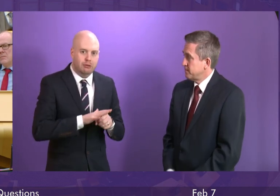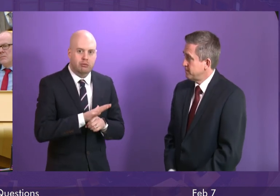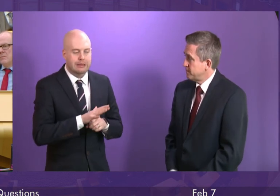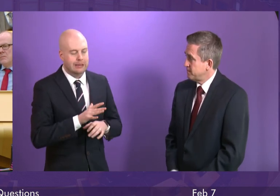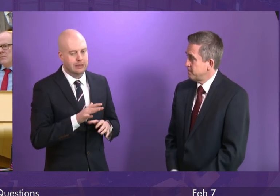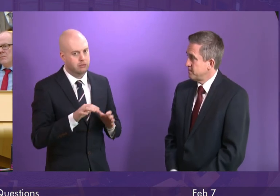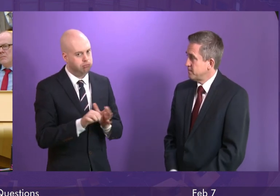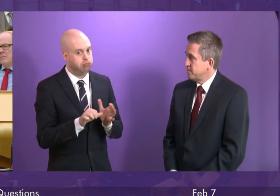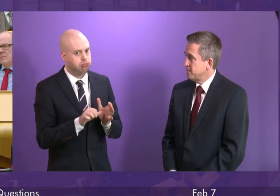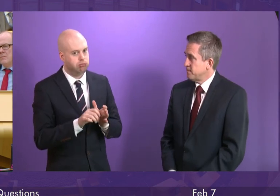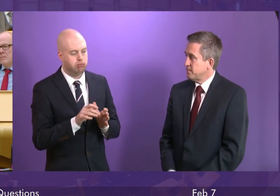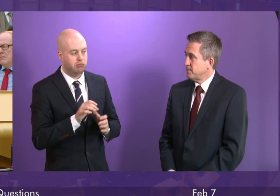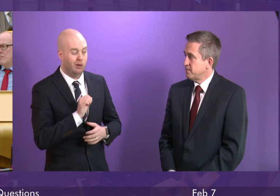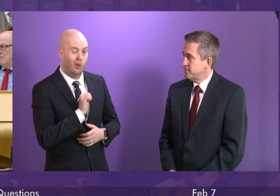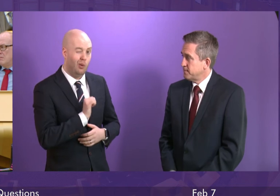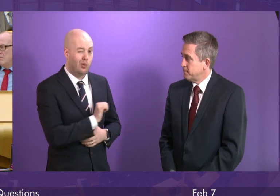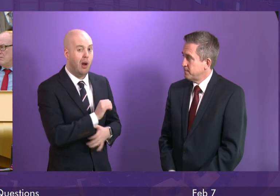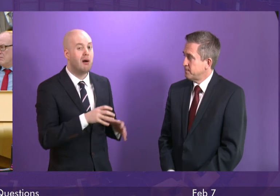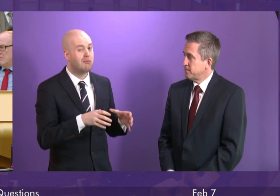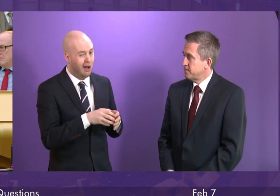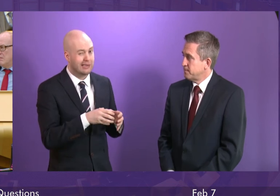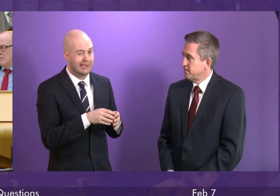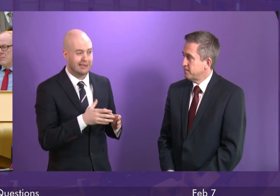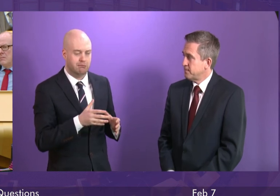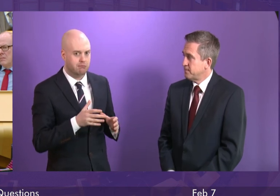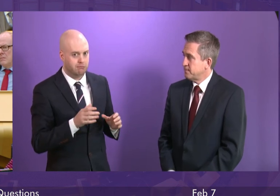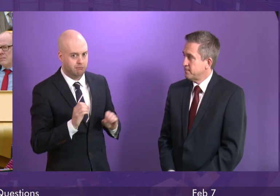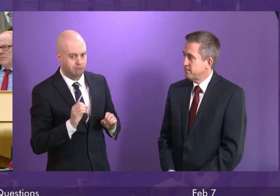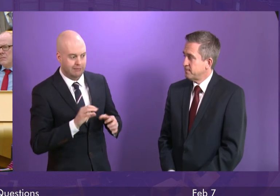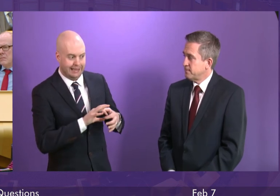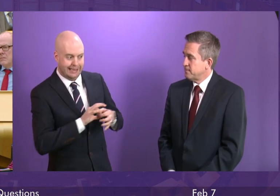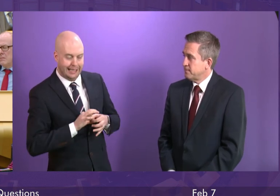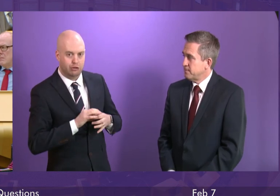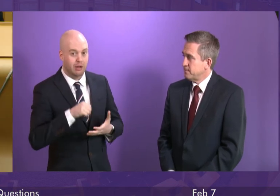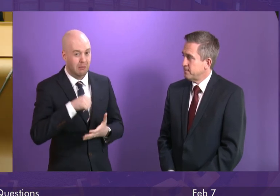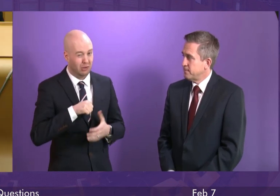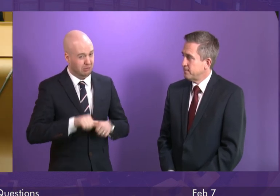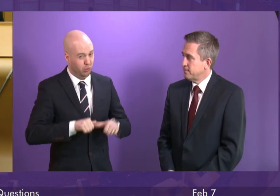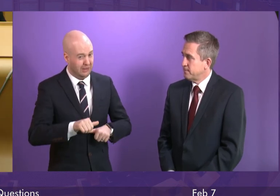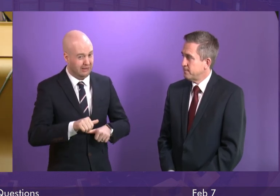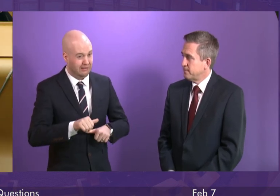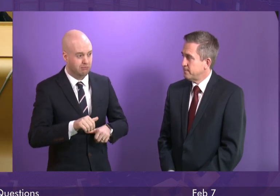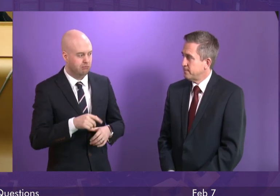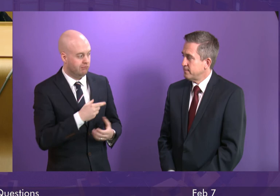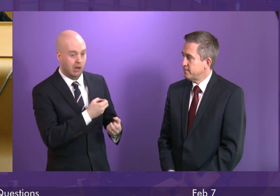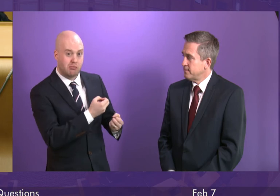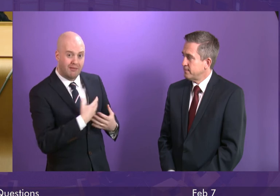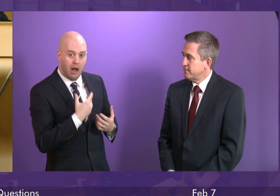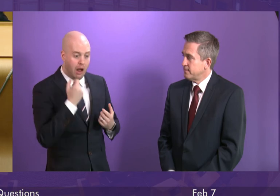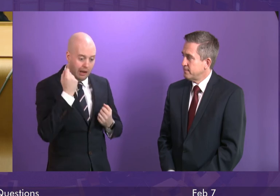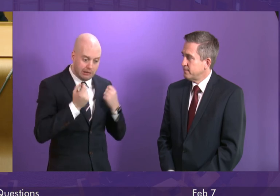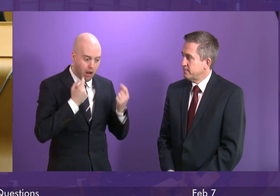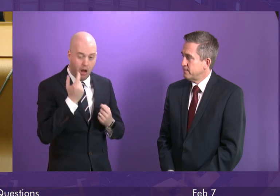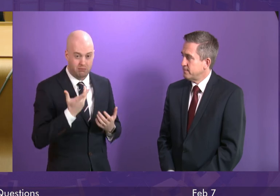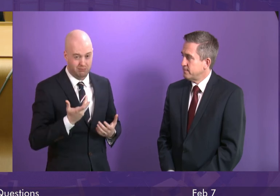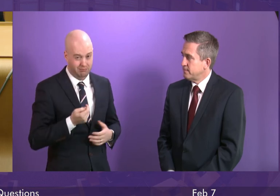his party didn't exactly engage on any aspect of the budget process and least of all some of the ideas that Alec Rowley himself